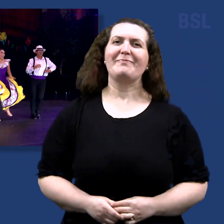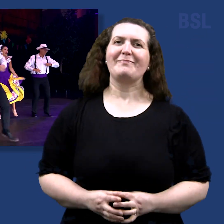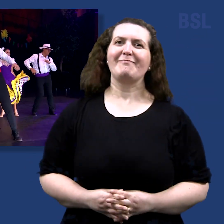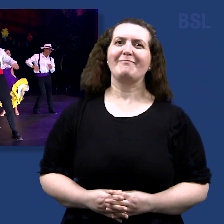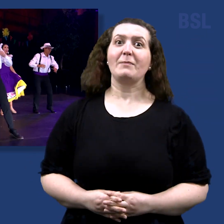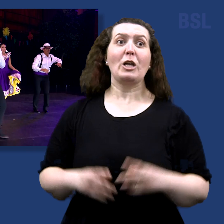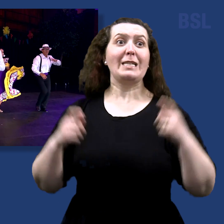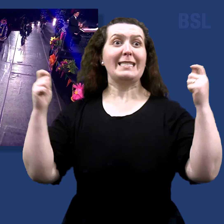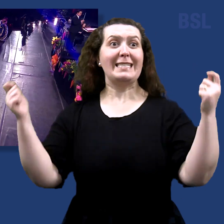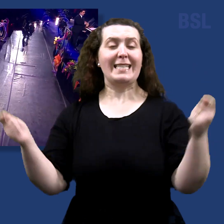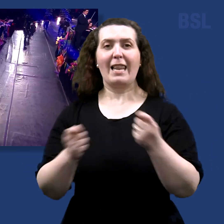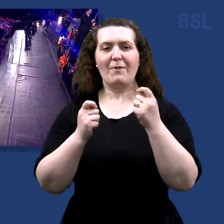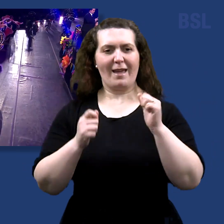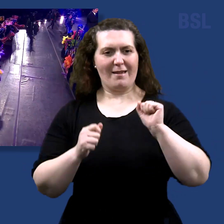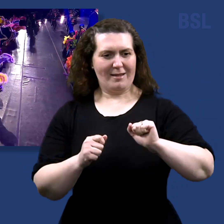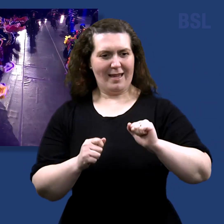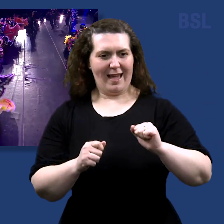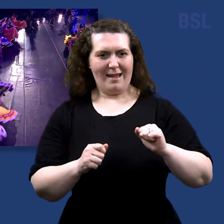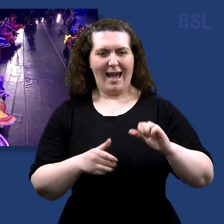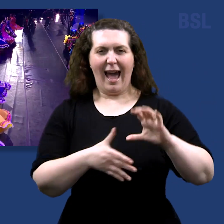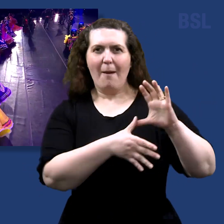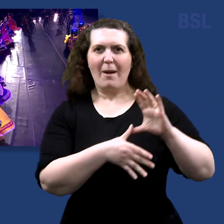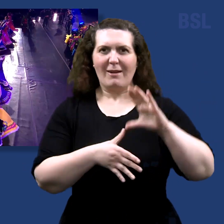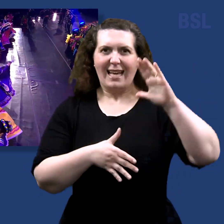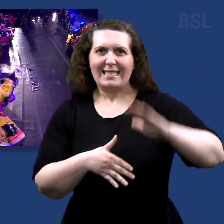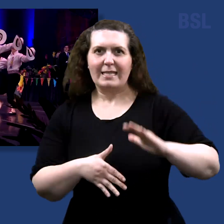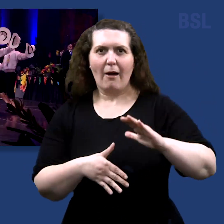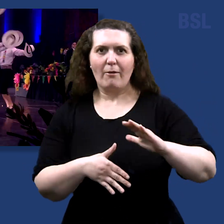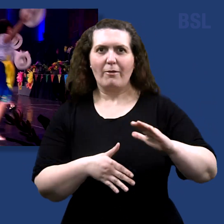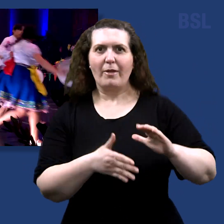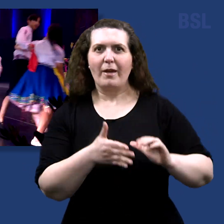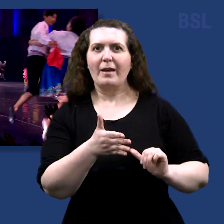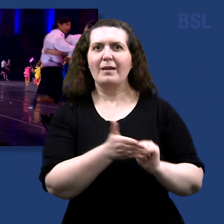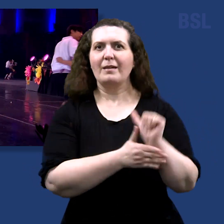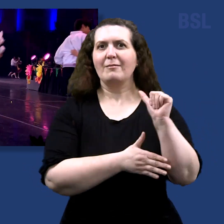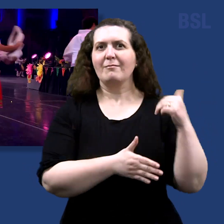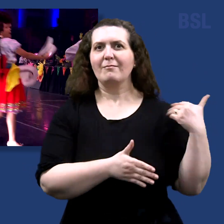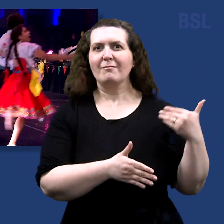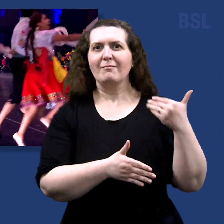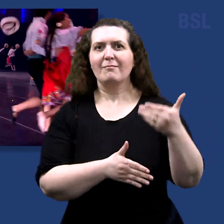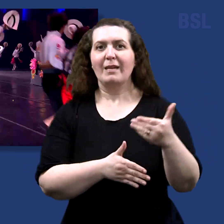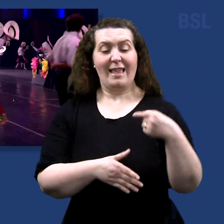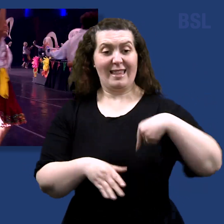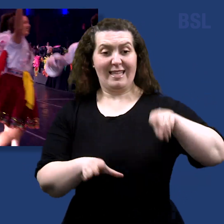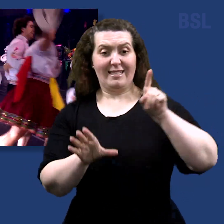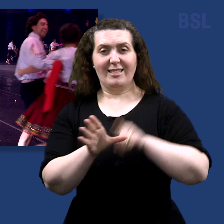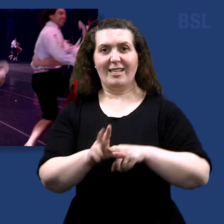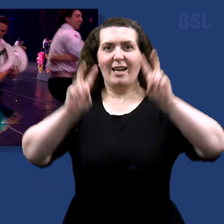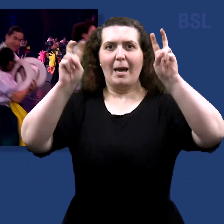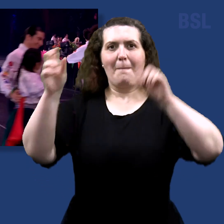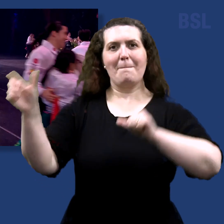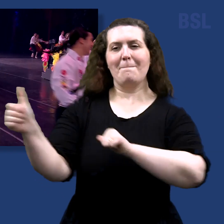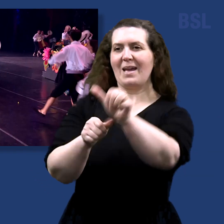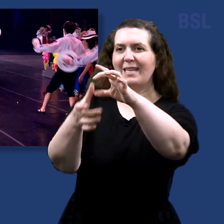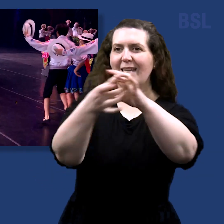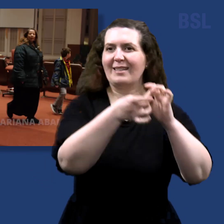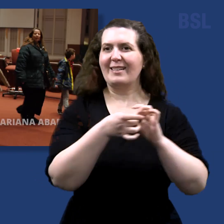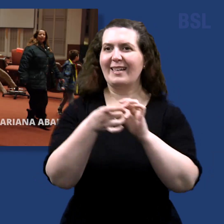To celebrate the heritage of Latin American countries. This year's theme, Better Together. I was like, yes,